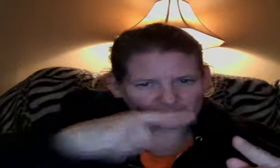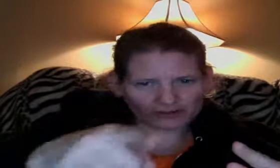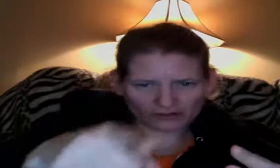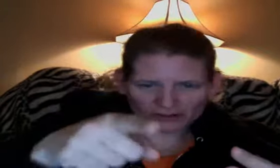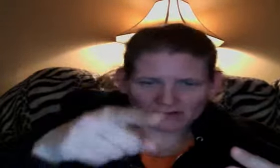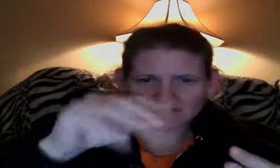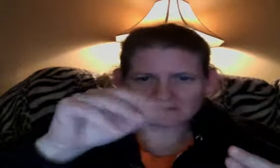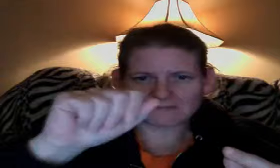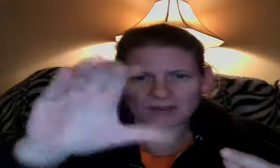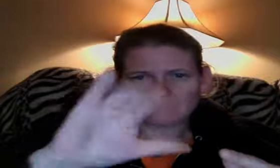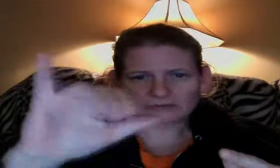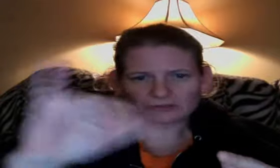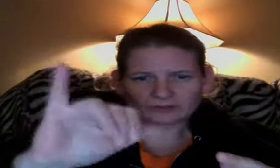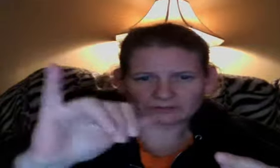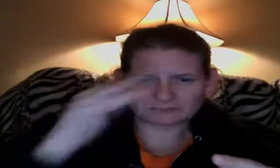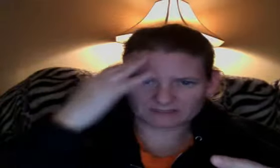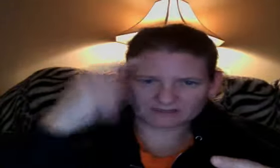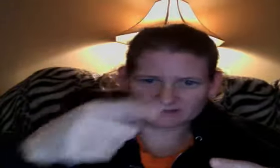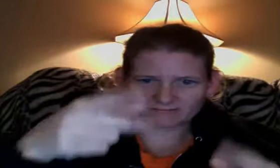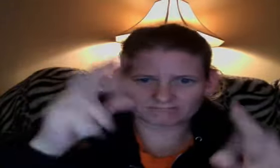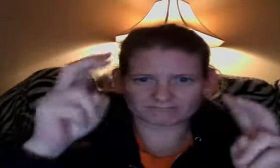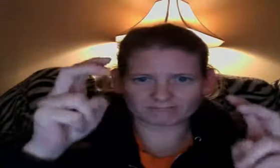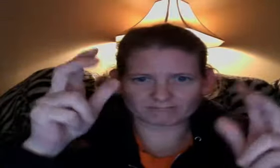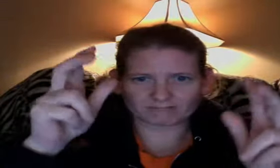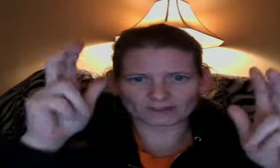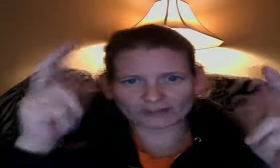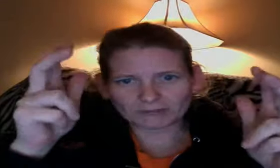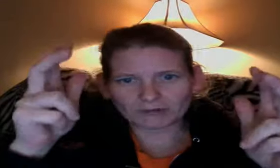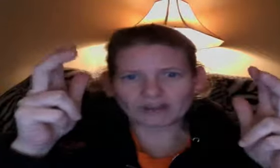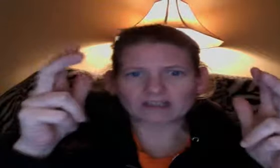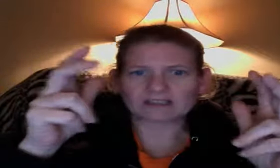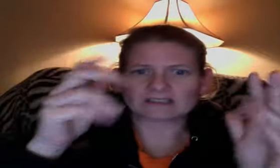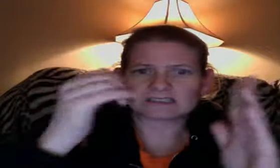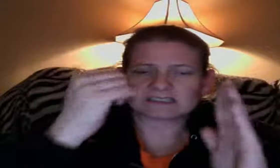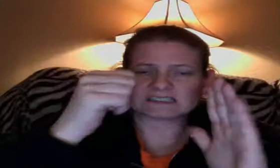baby duck to jump down. What can we use to get baby duck down?